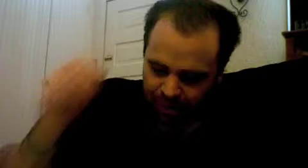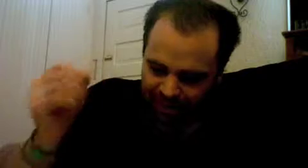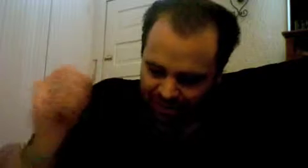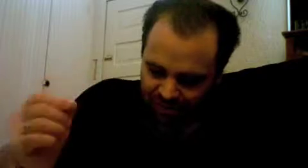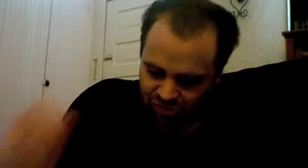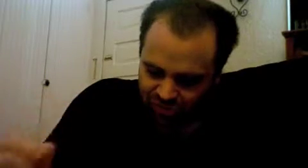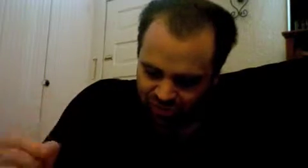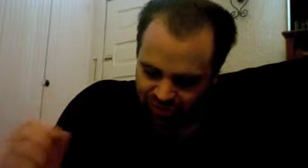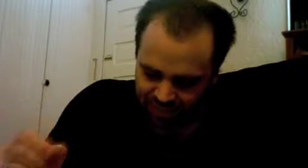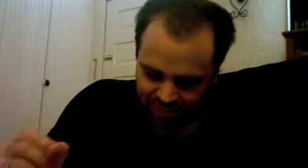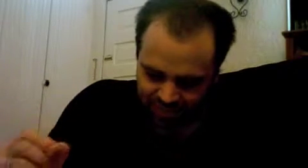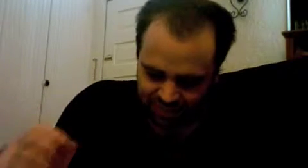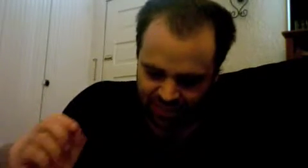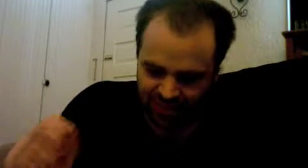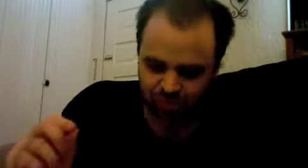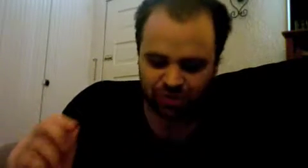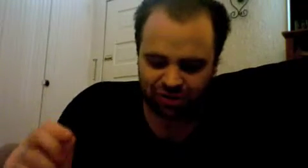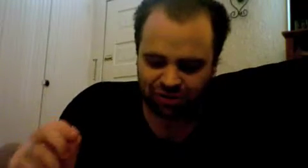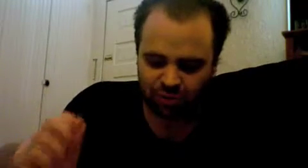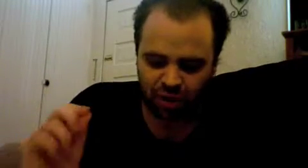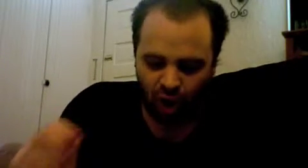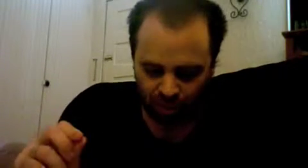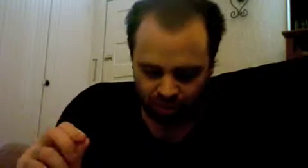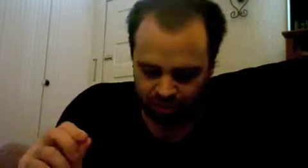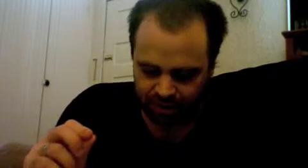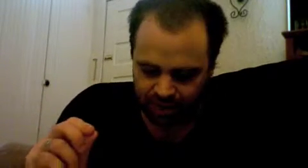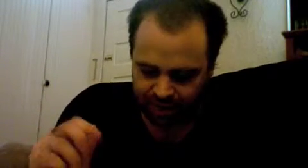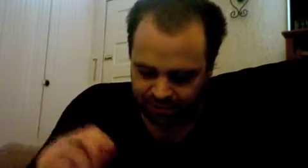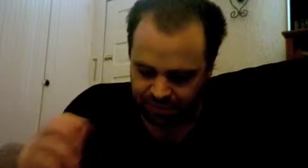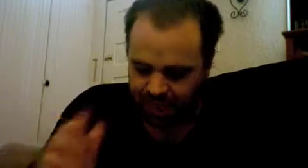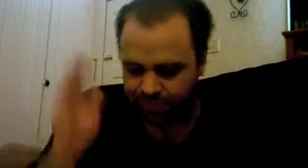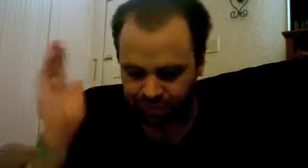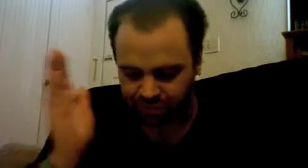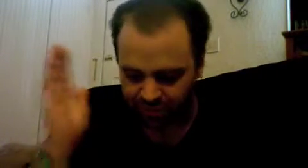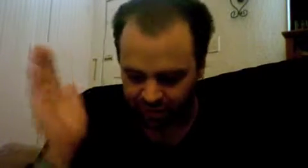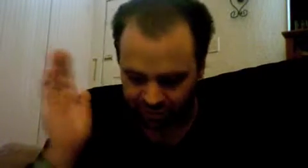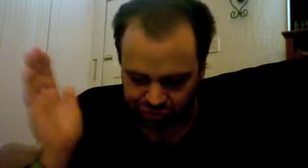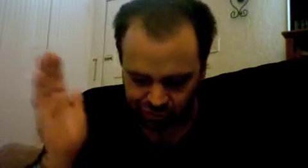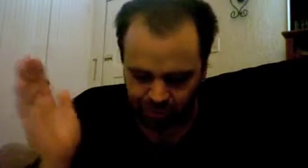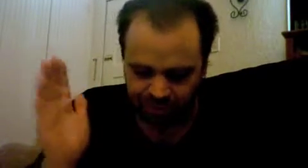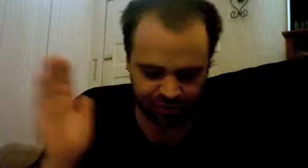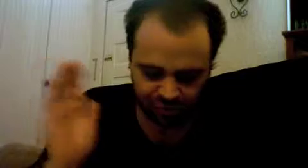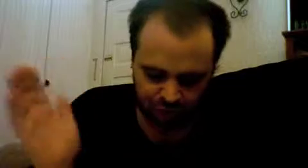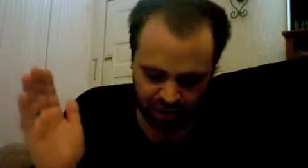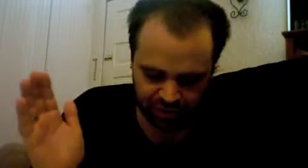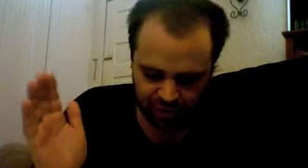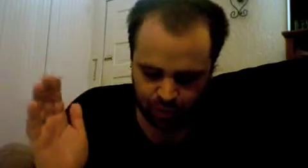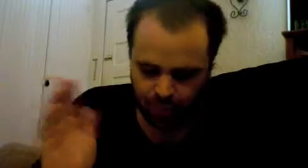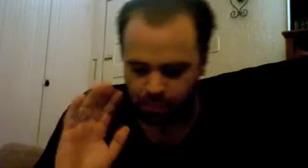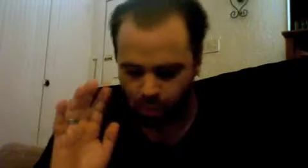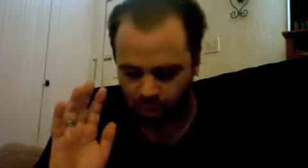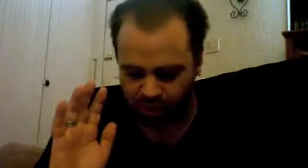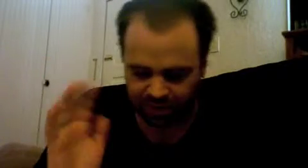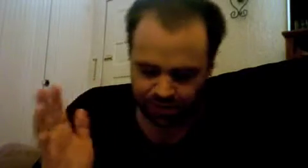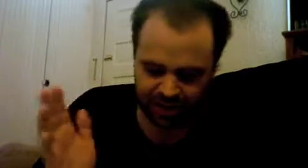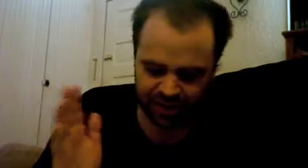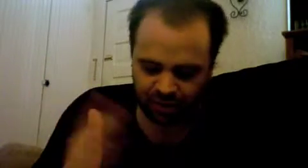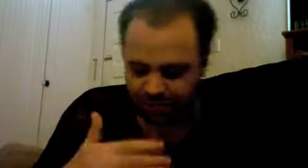it is just this that is rejected with horror as if absolute cognition were being surrendered when more is made of